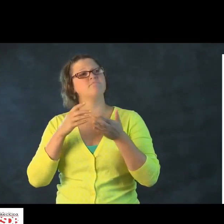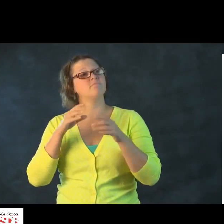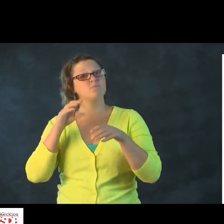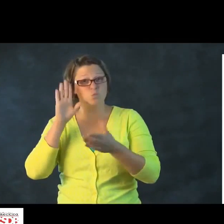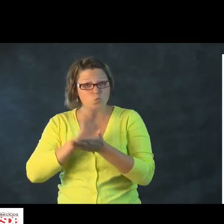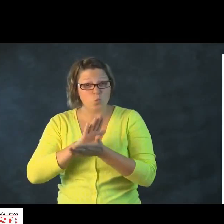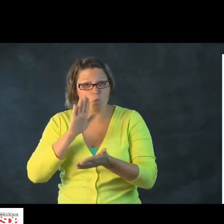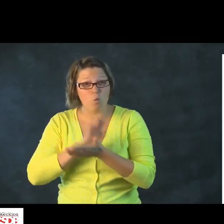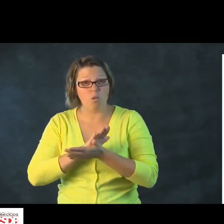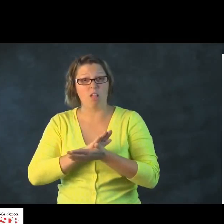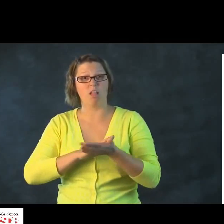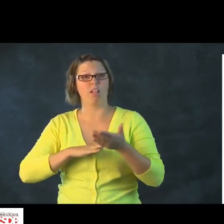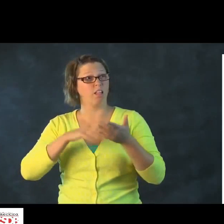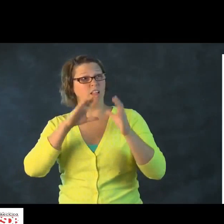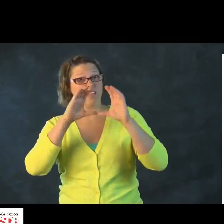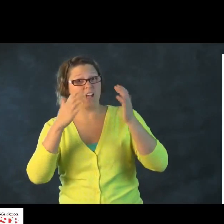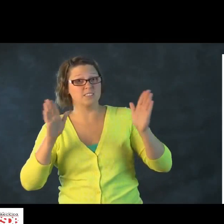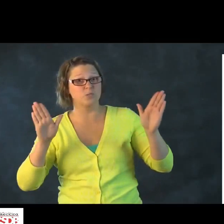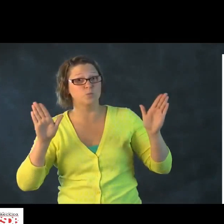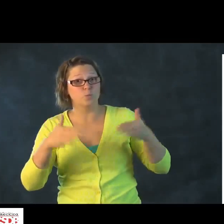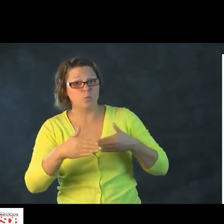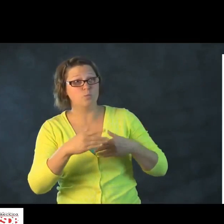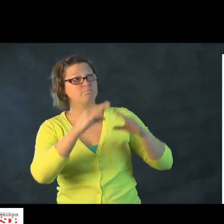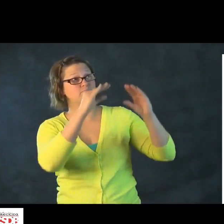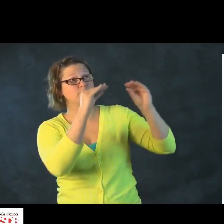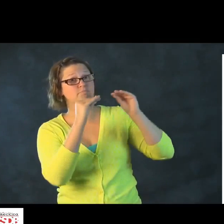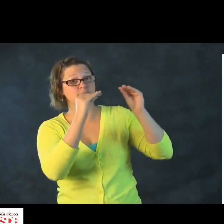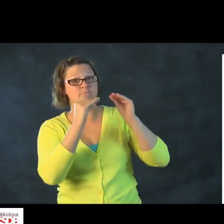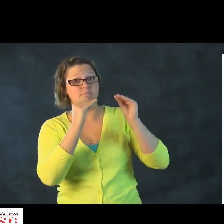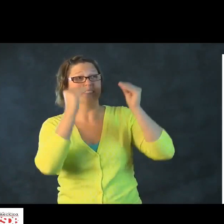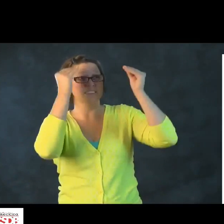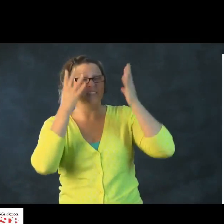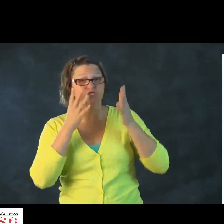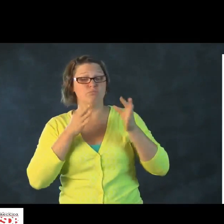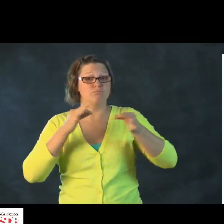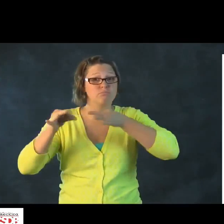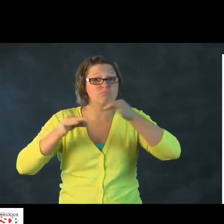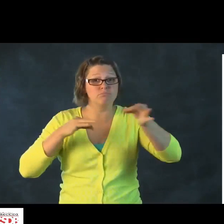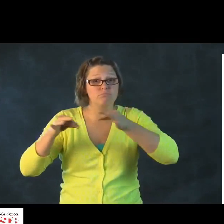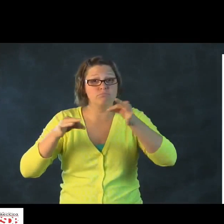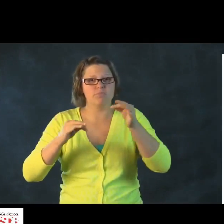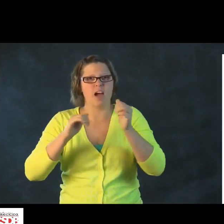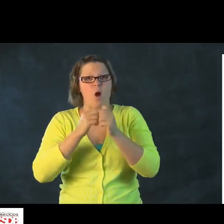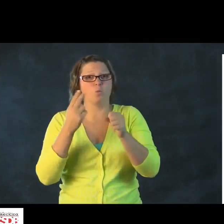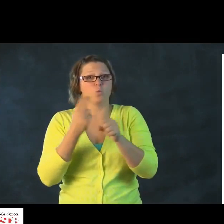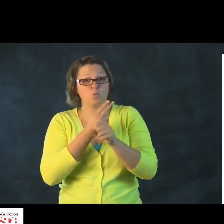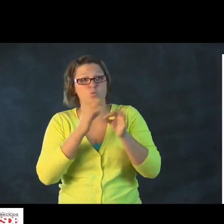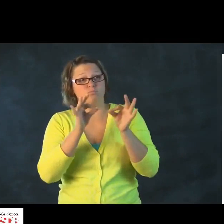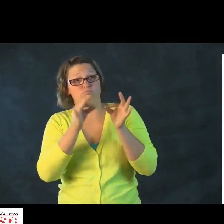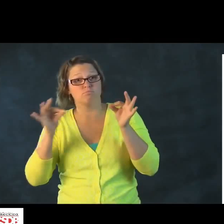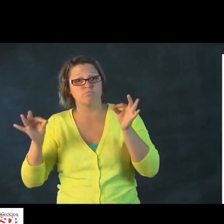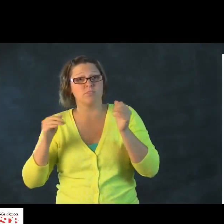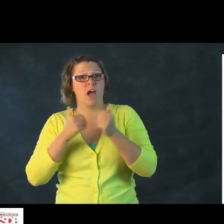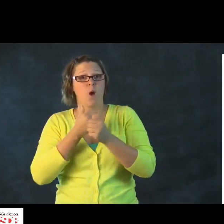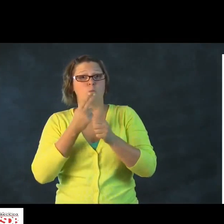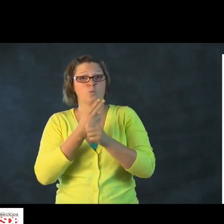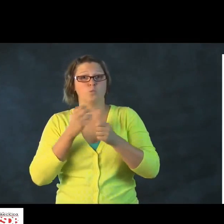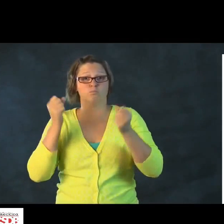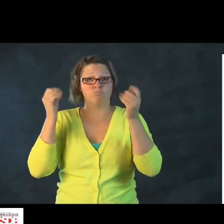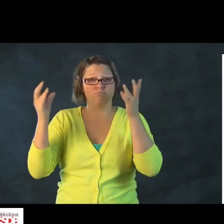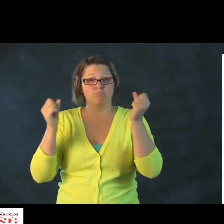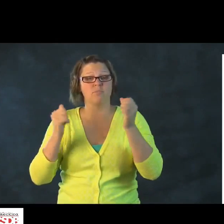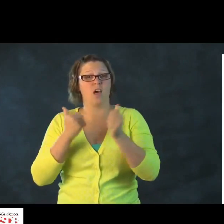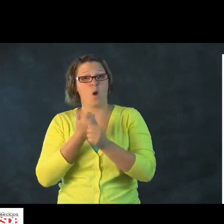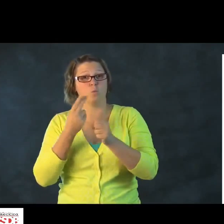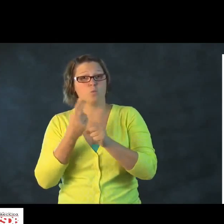formally being taught a language, that's done through the school, classroom. Teacher will explain how to utilize